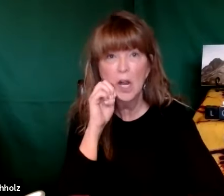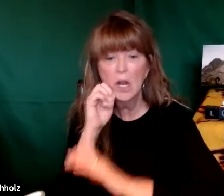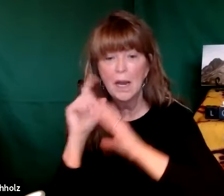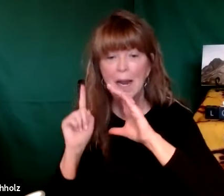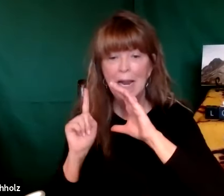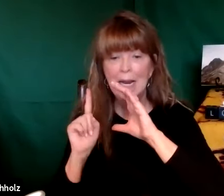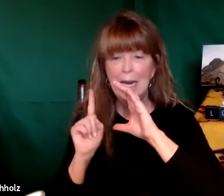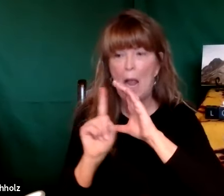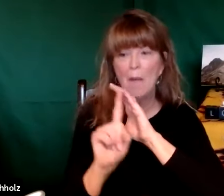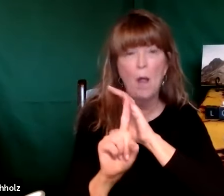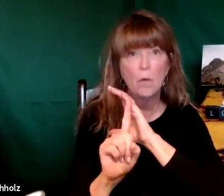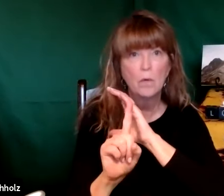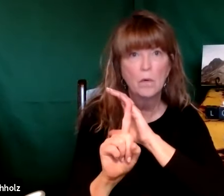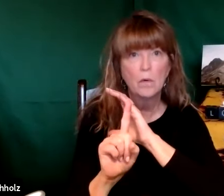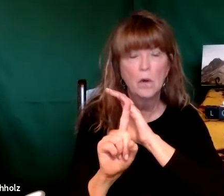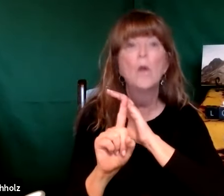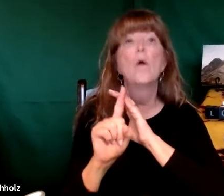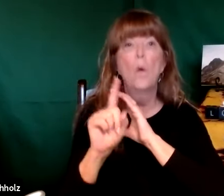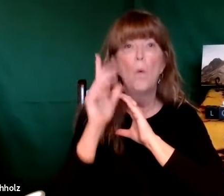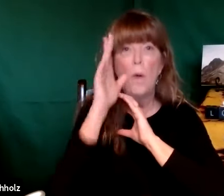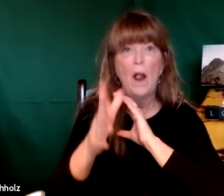and looked as he heard a voice say Elijah come out